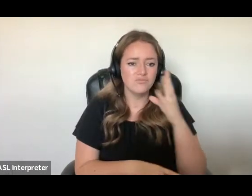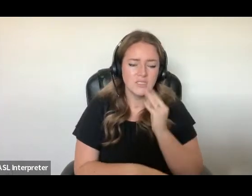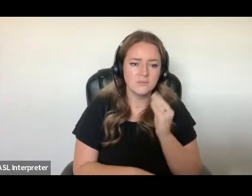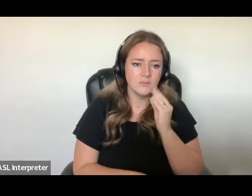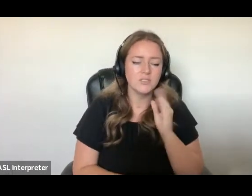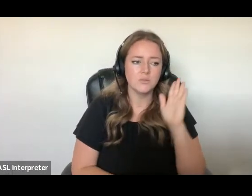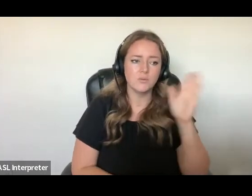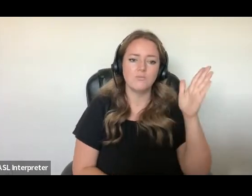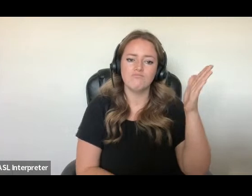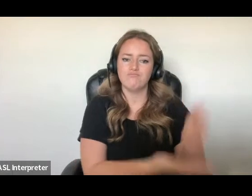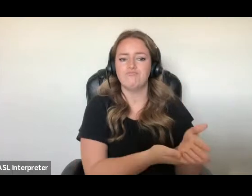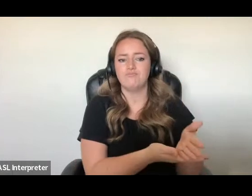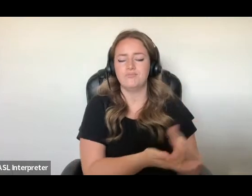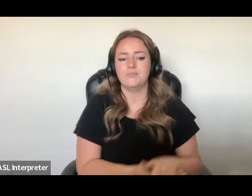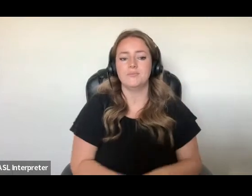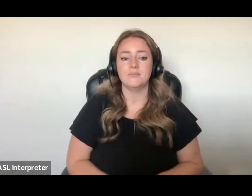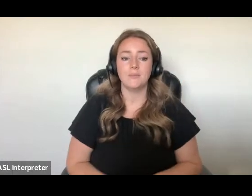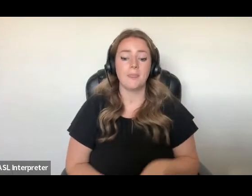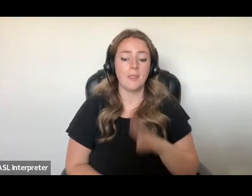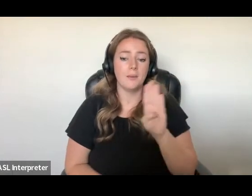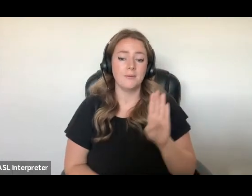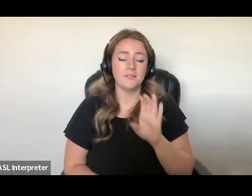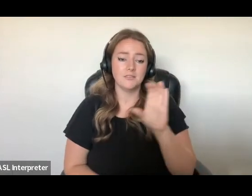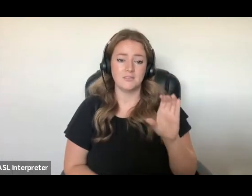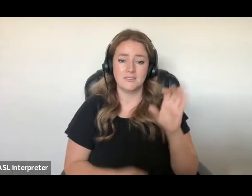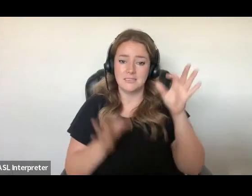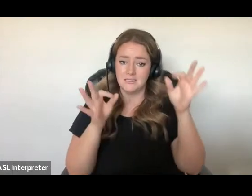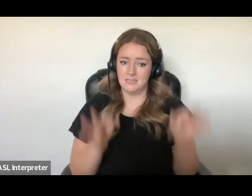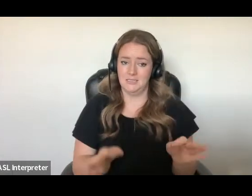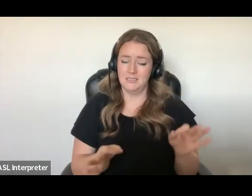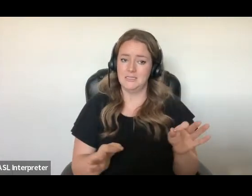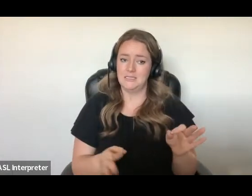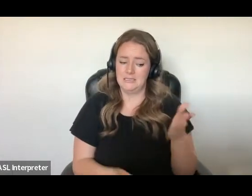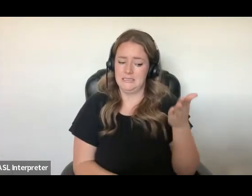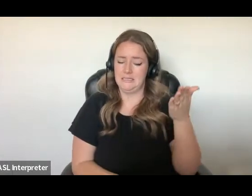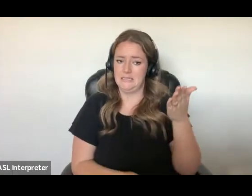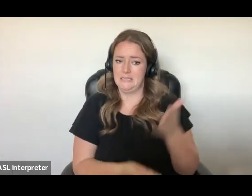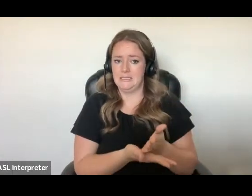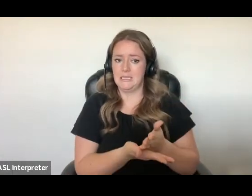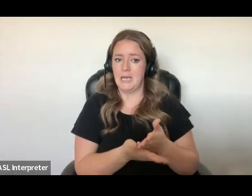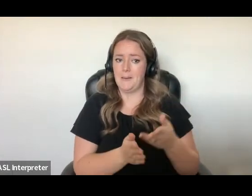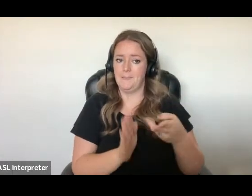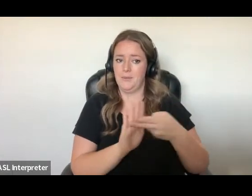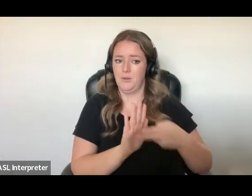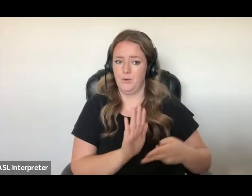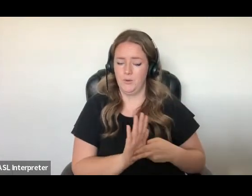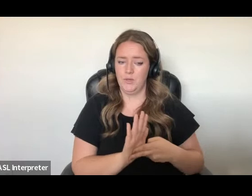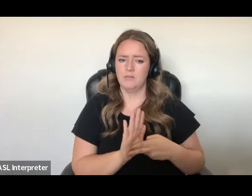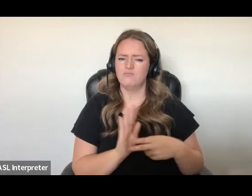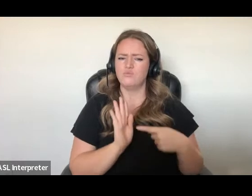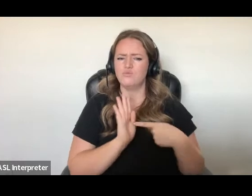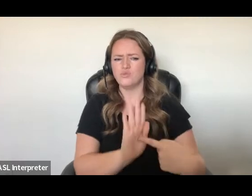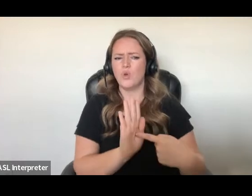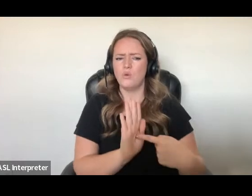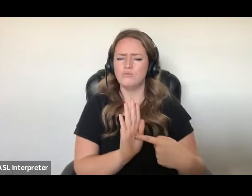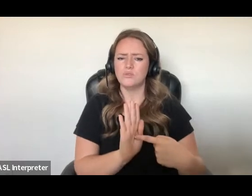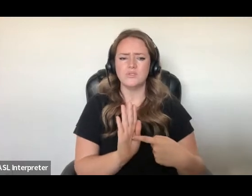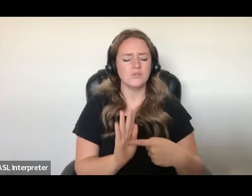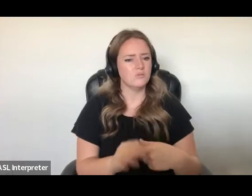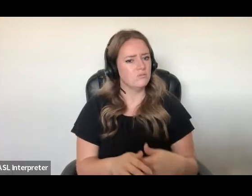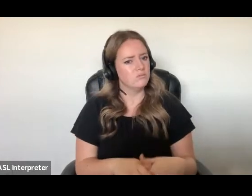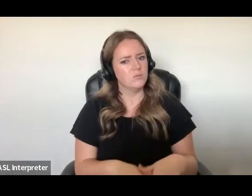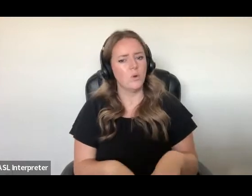British Columbia's decision to end its agreement with CBSA demonstrates a clear rejection of Canada's cruel practice of